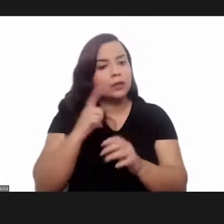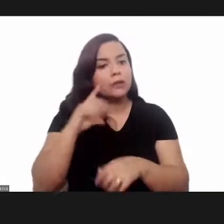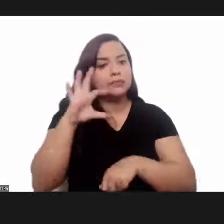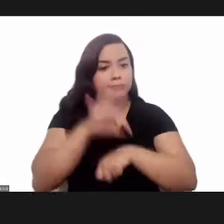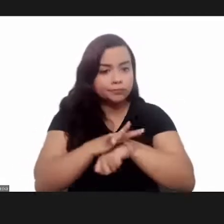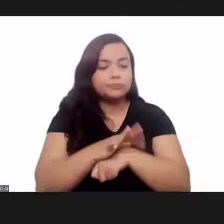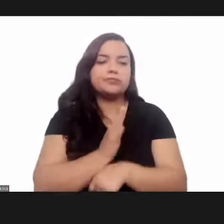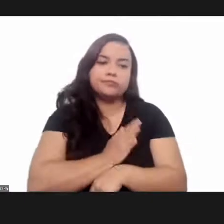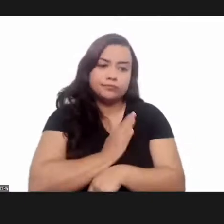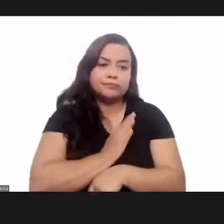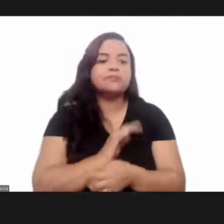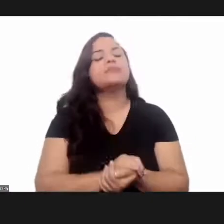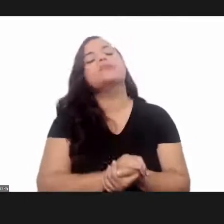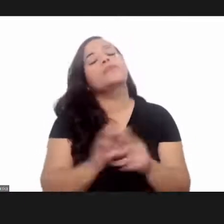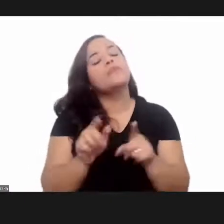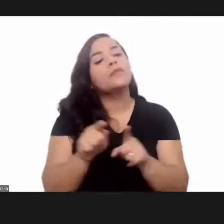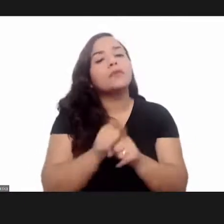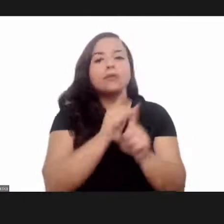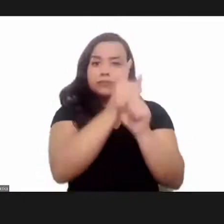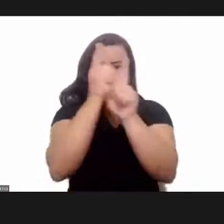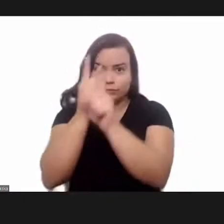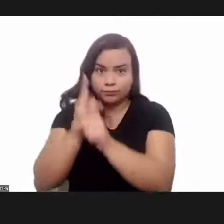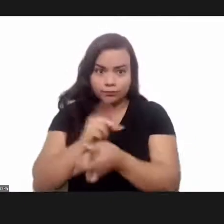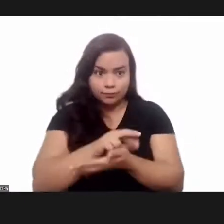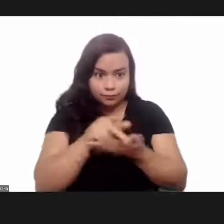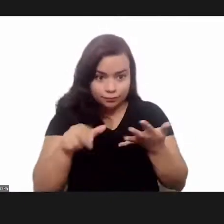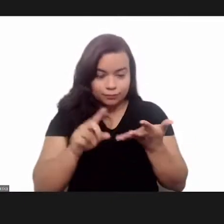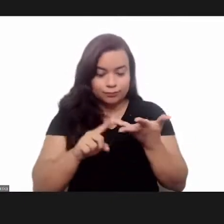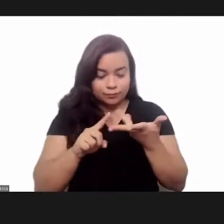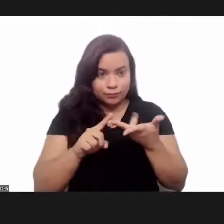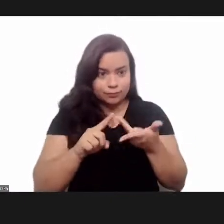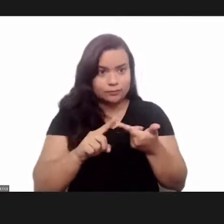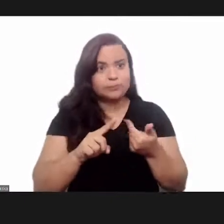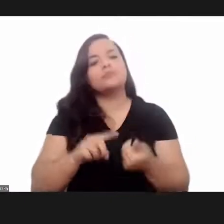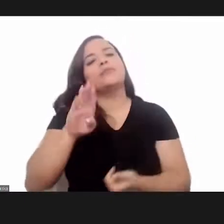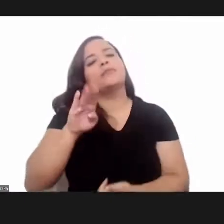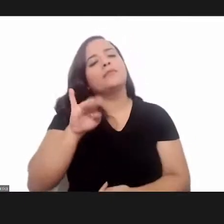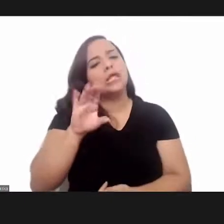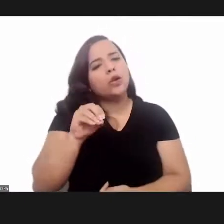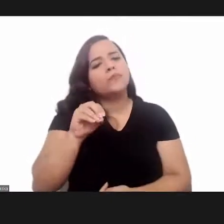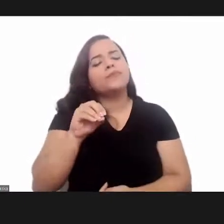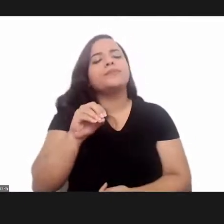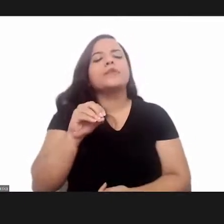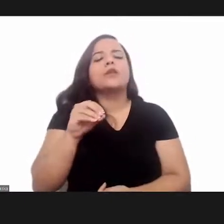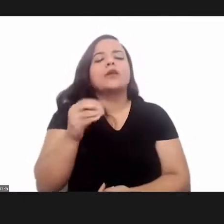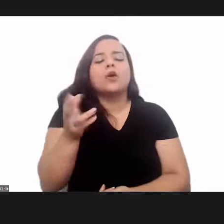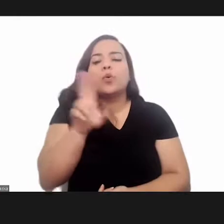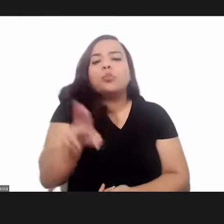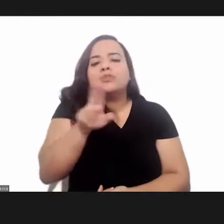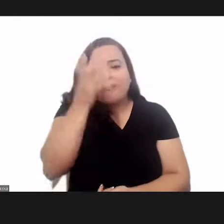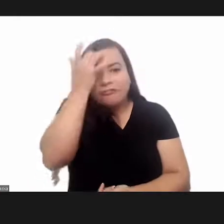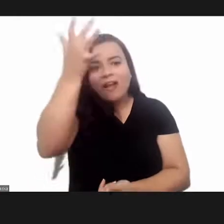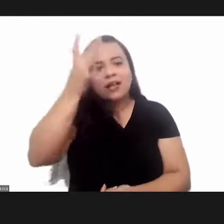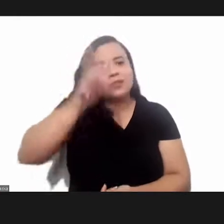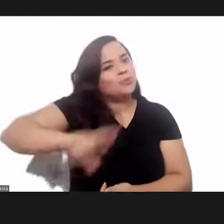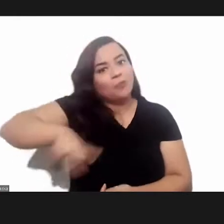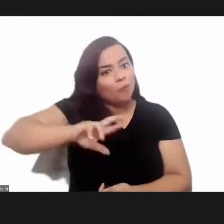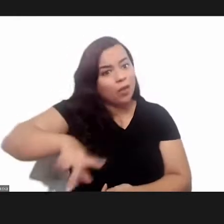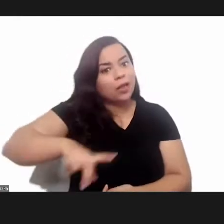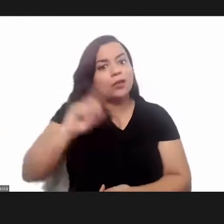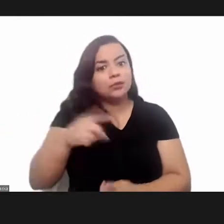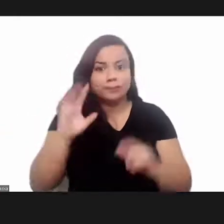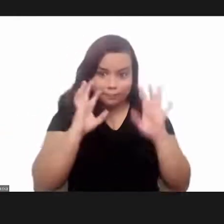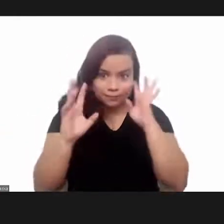the disease and identification of these biomarkers they're not easy to be used in a clinical